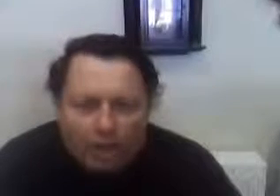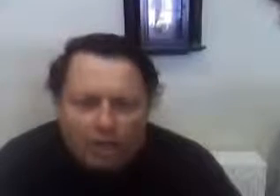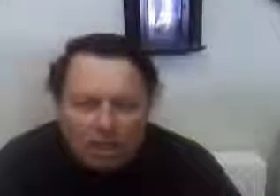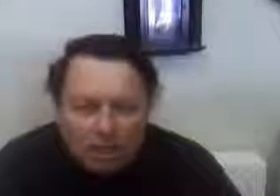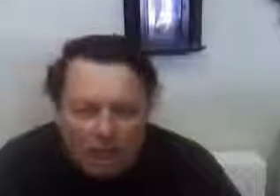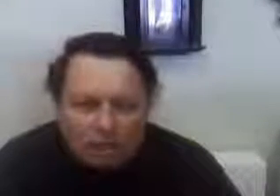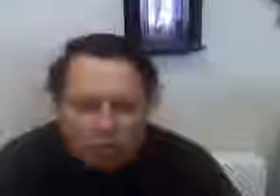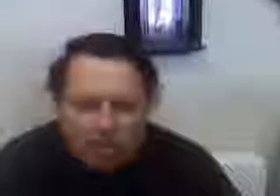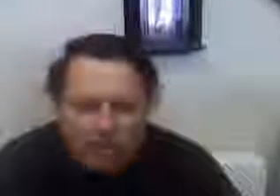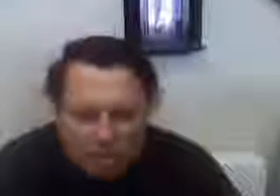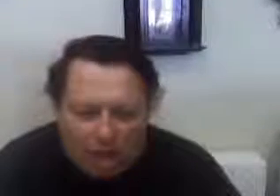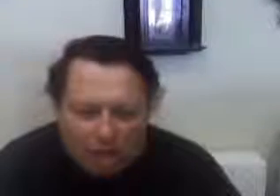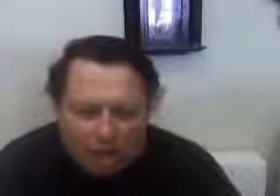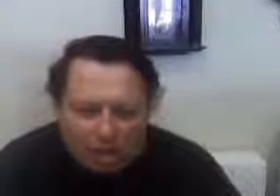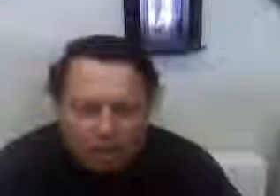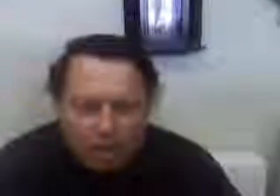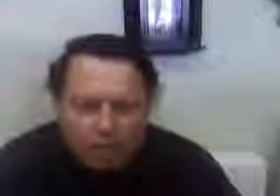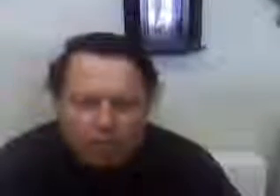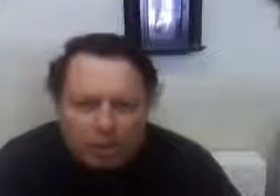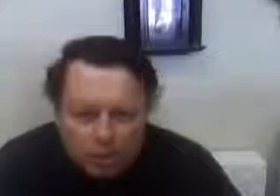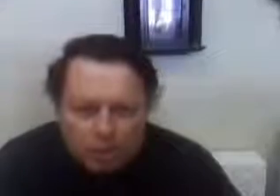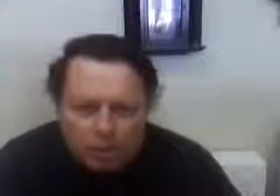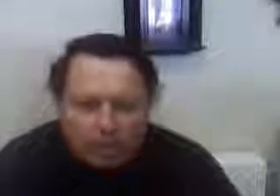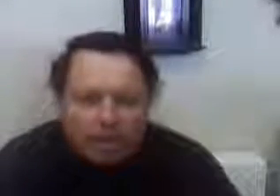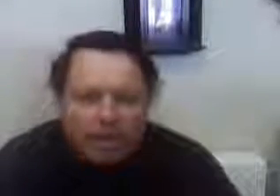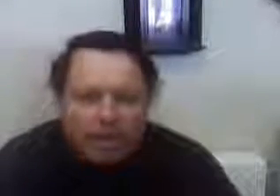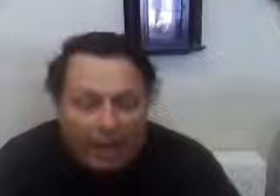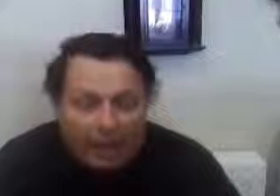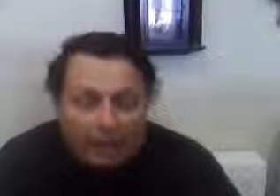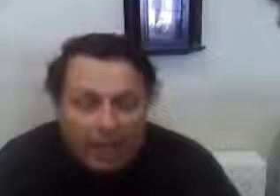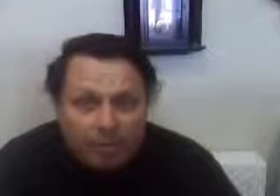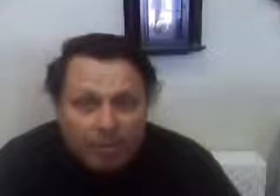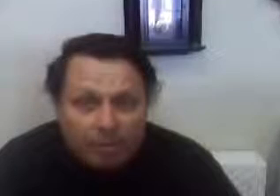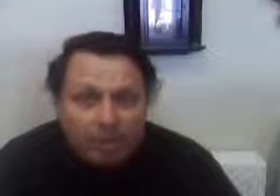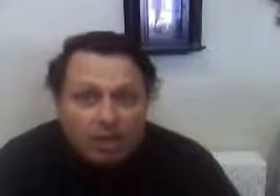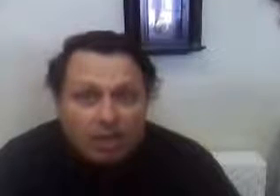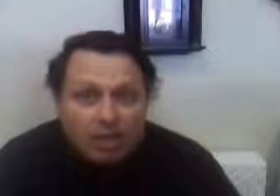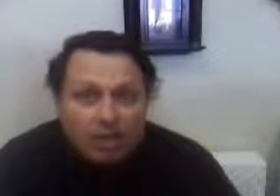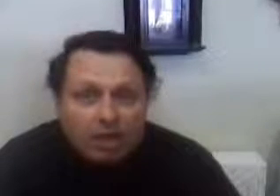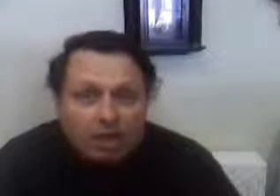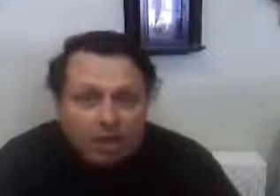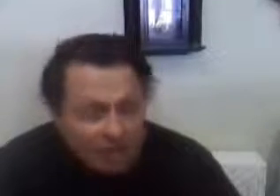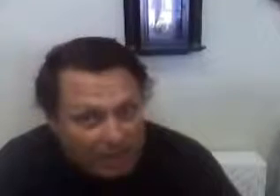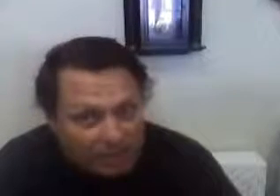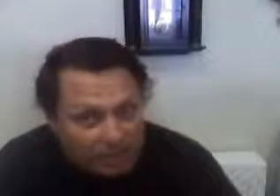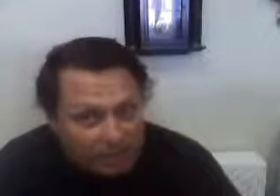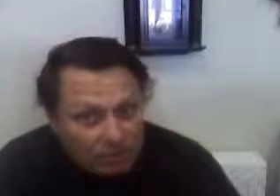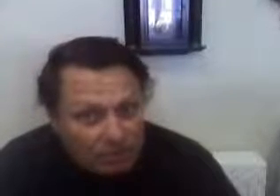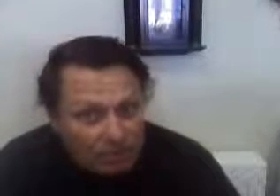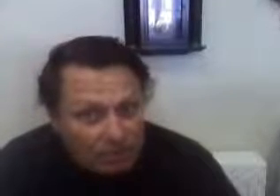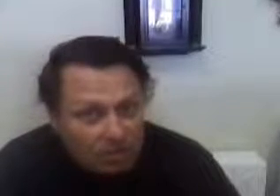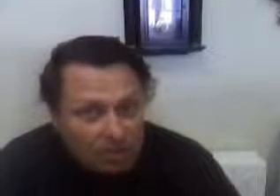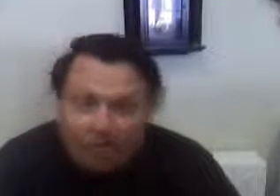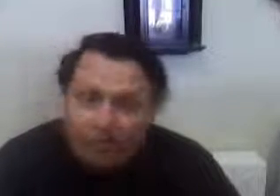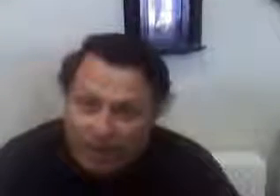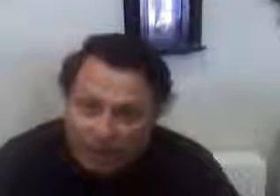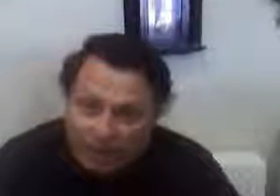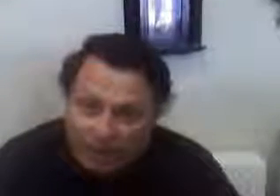in conjunction with each other to produce an economic successful or failure